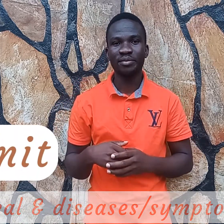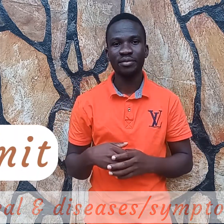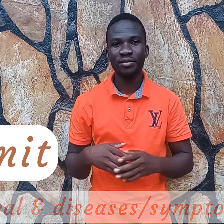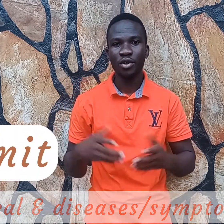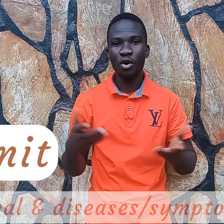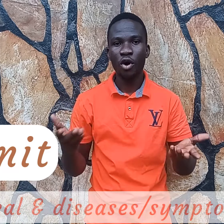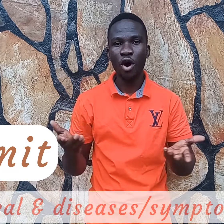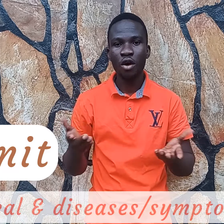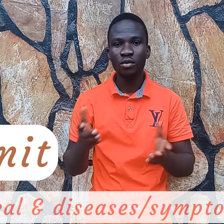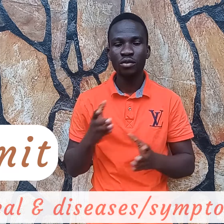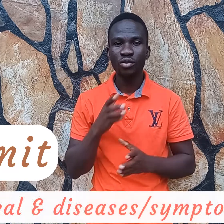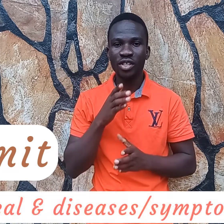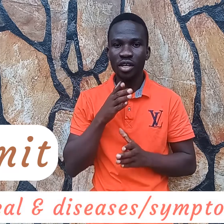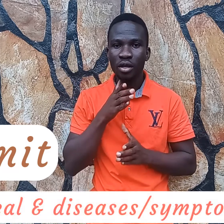or we say